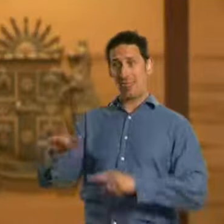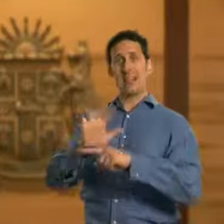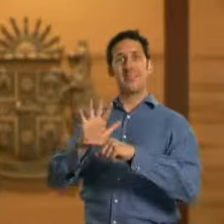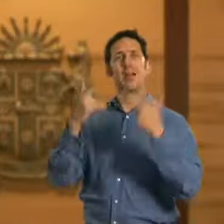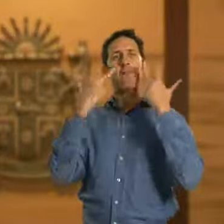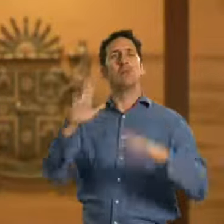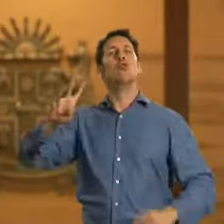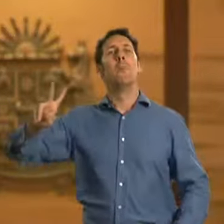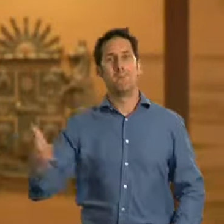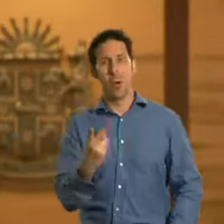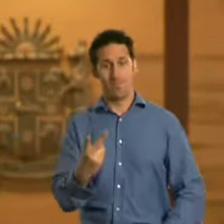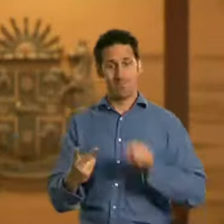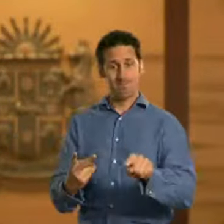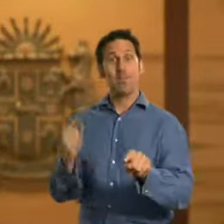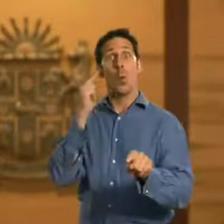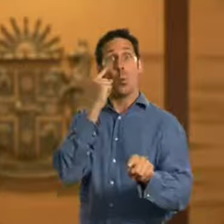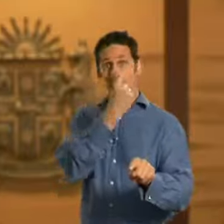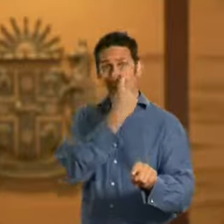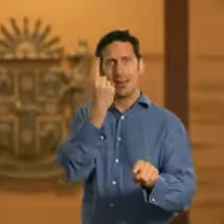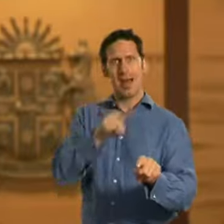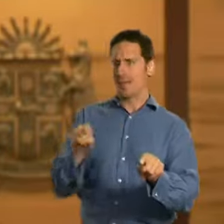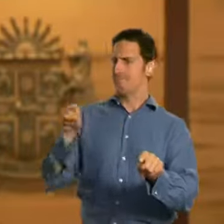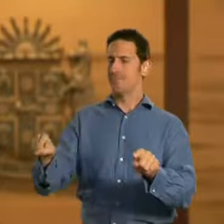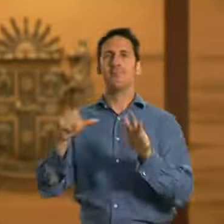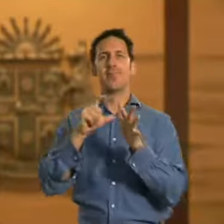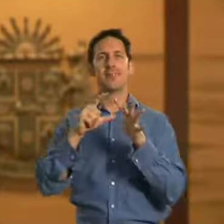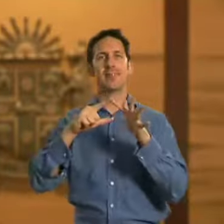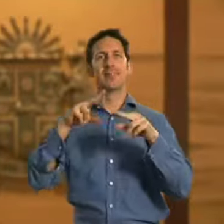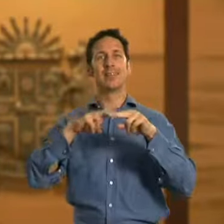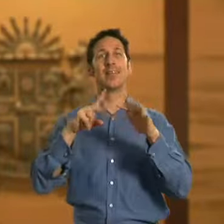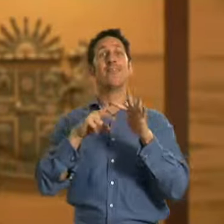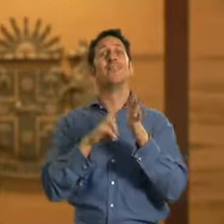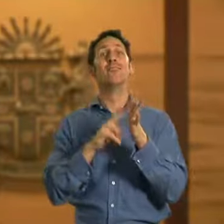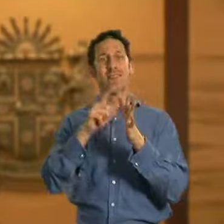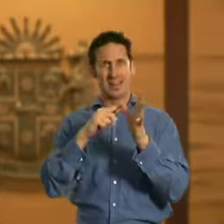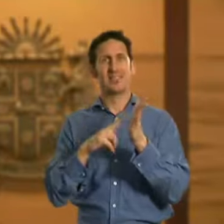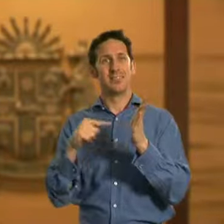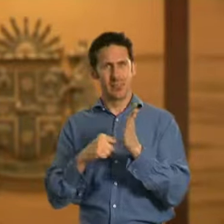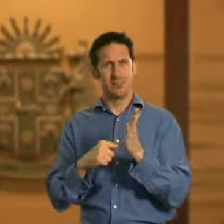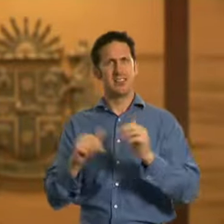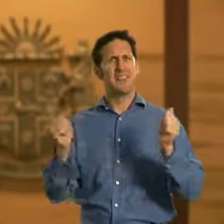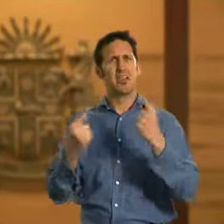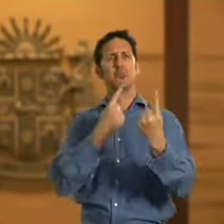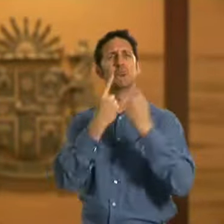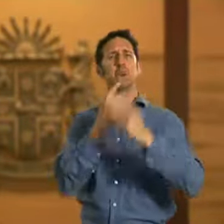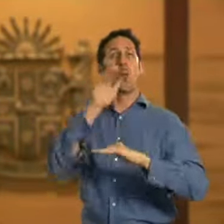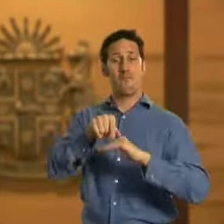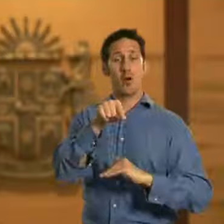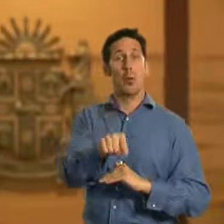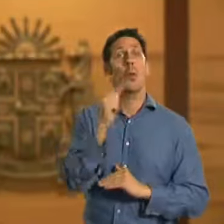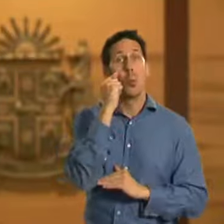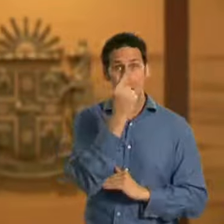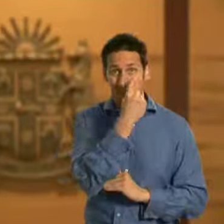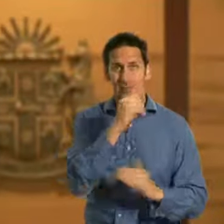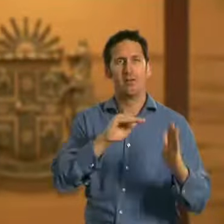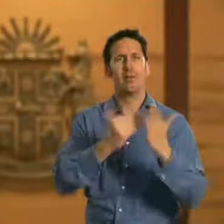Remember, this film is to explain the experience of being a witness or a defendant. So far, we've looked